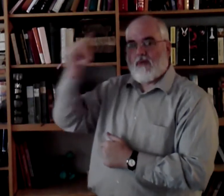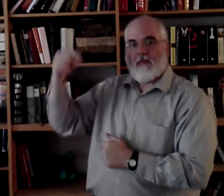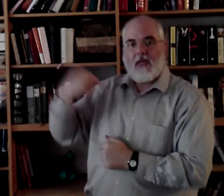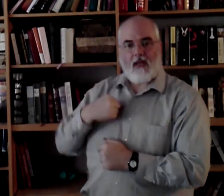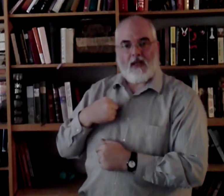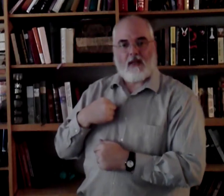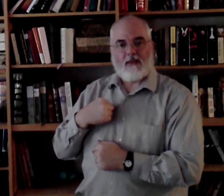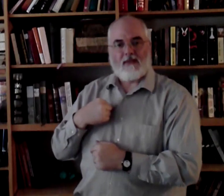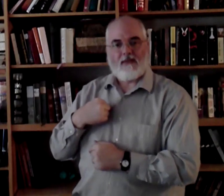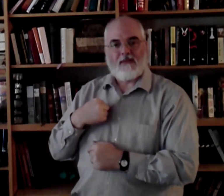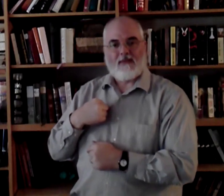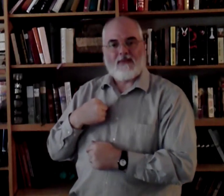me.